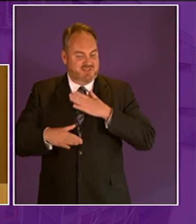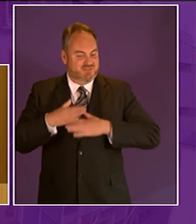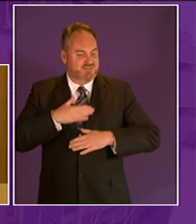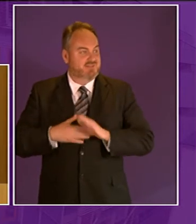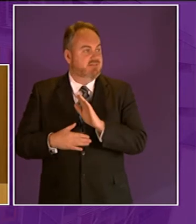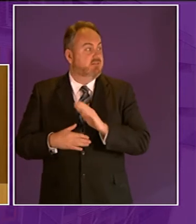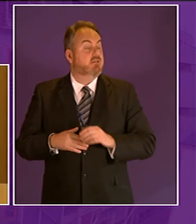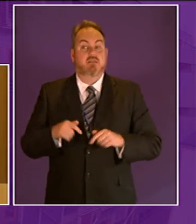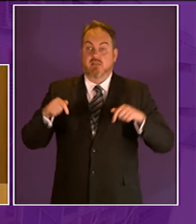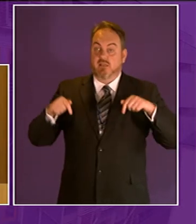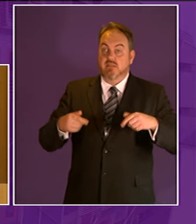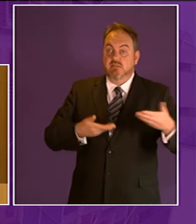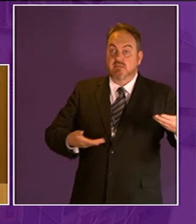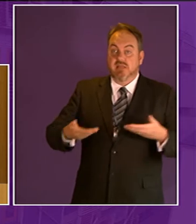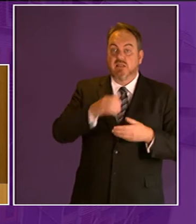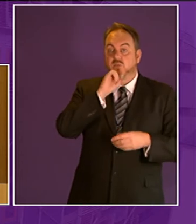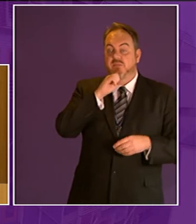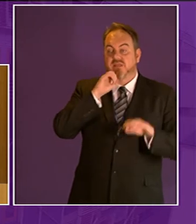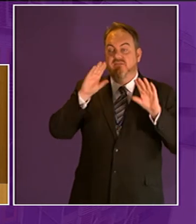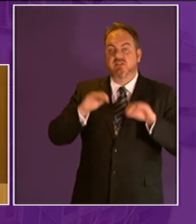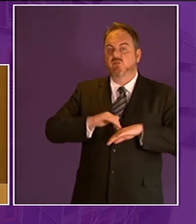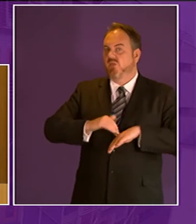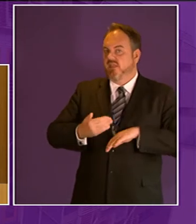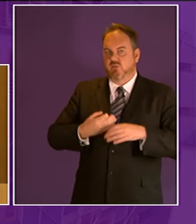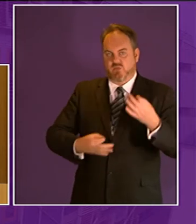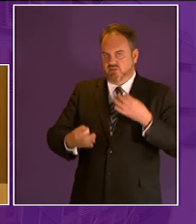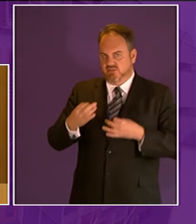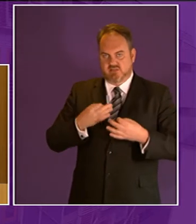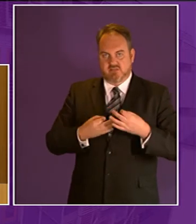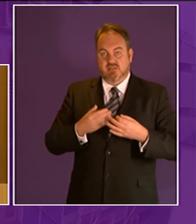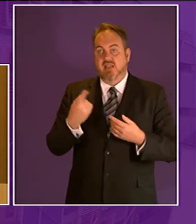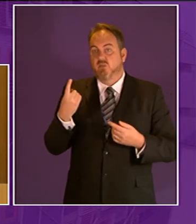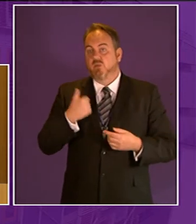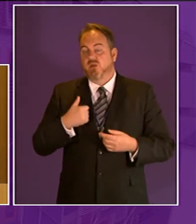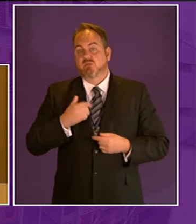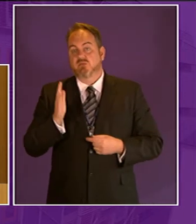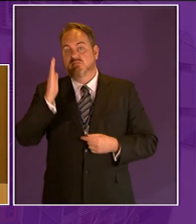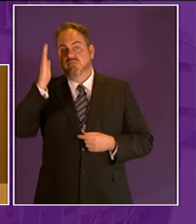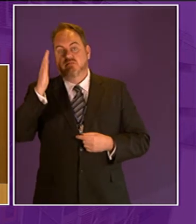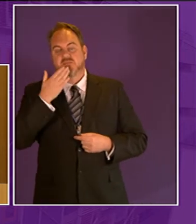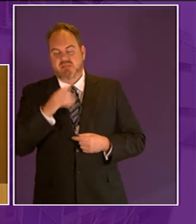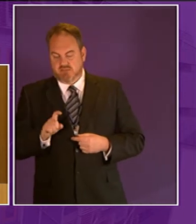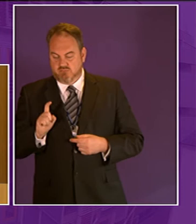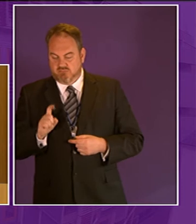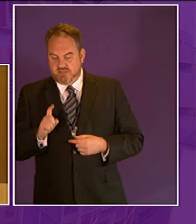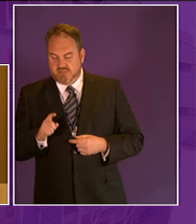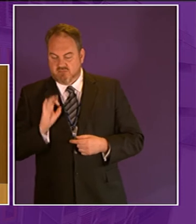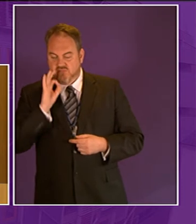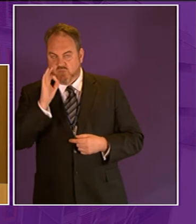debate will be concluded without any questions being put would those members who wish to speak in the day please press the request to speak buttons now